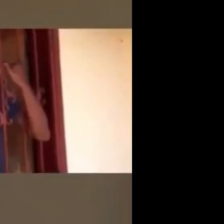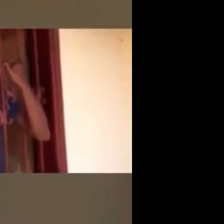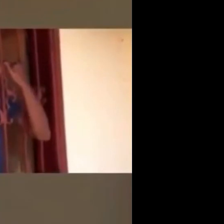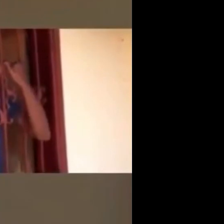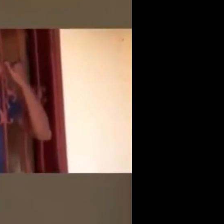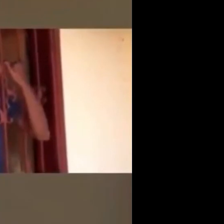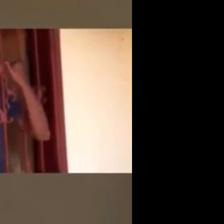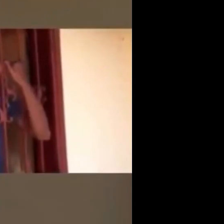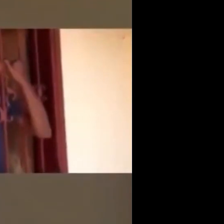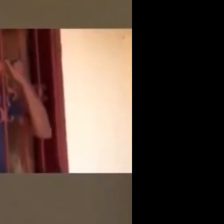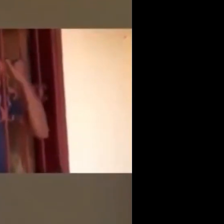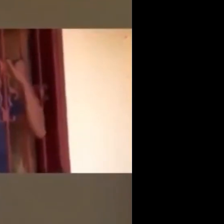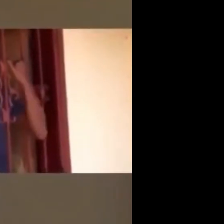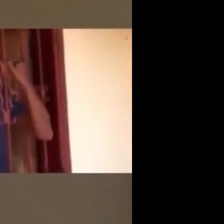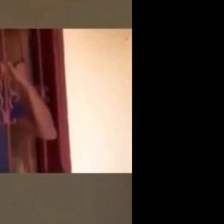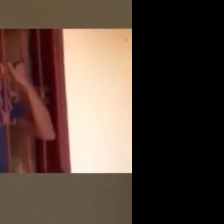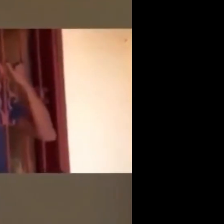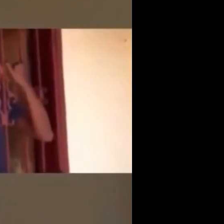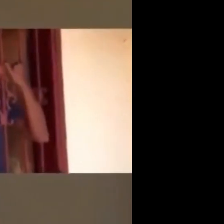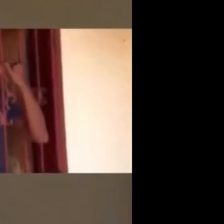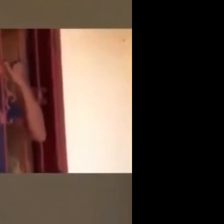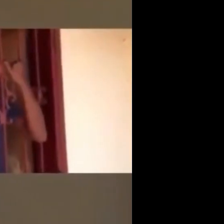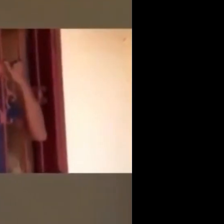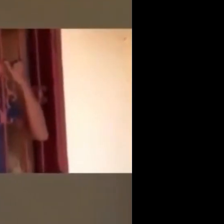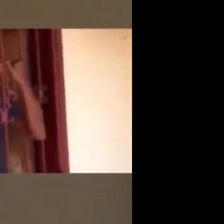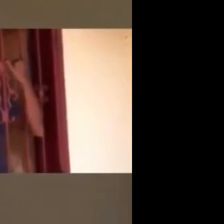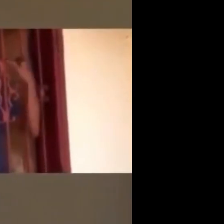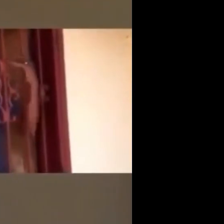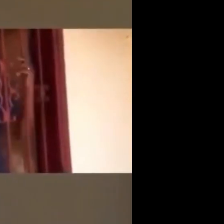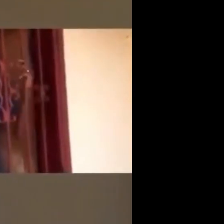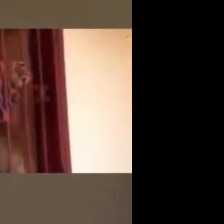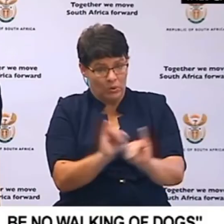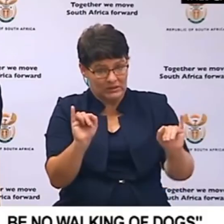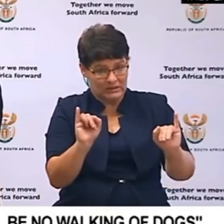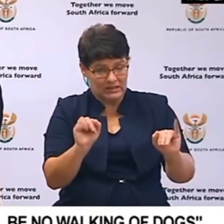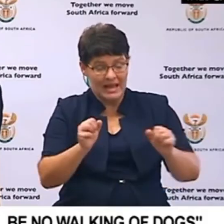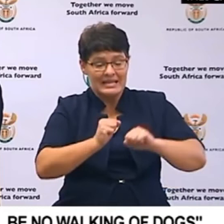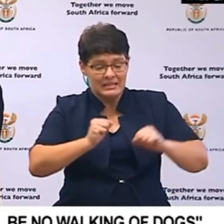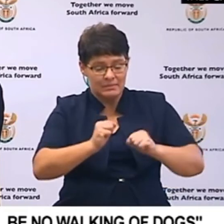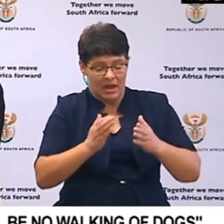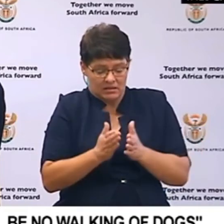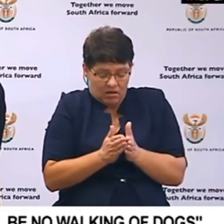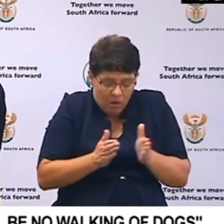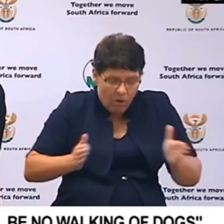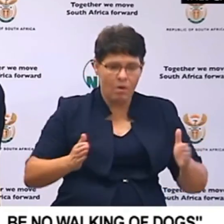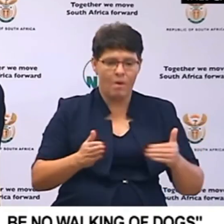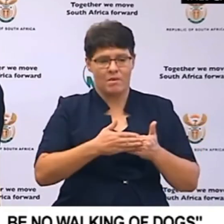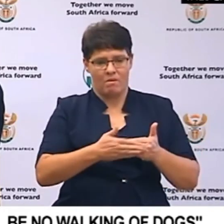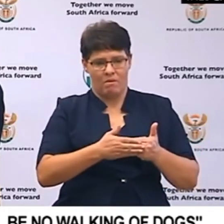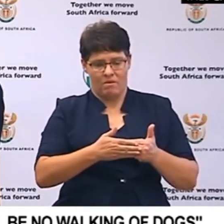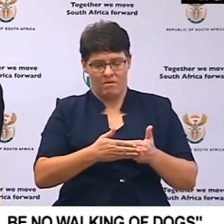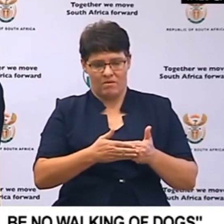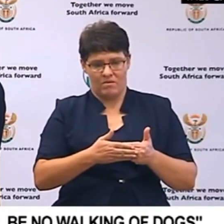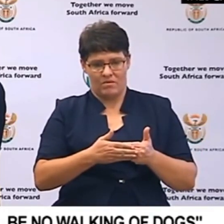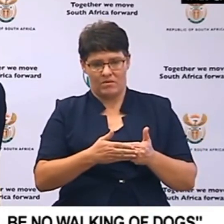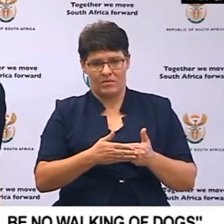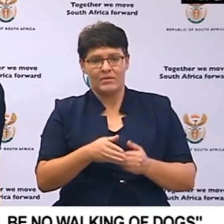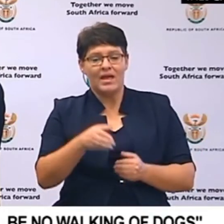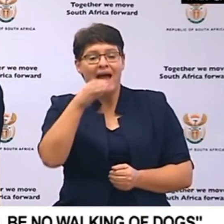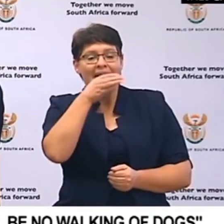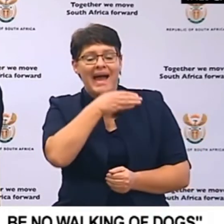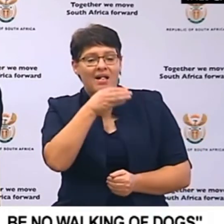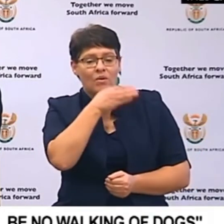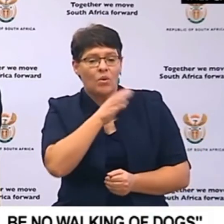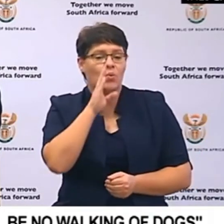having alcohol will